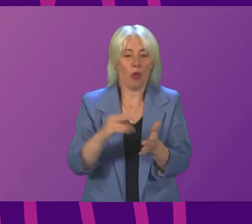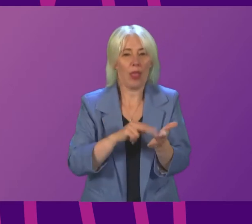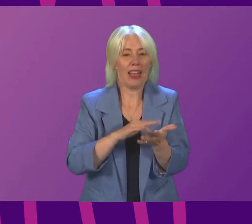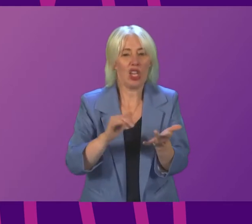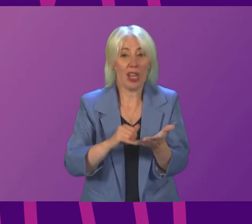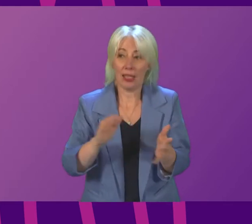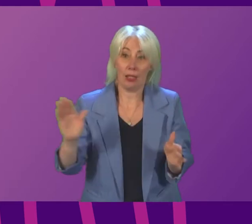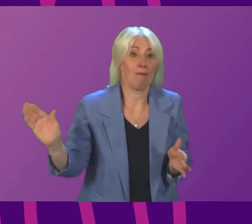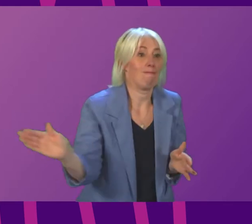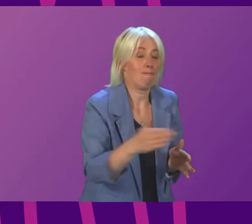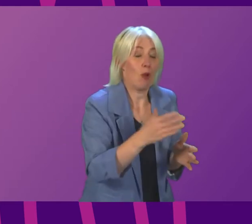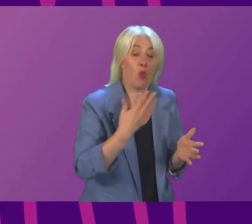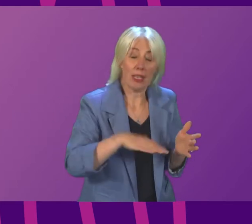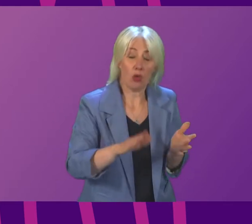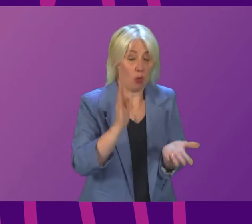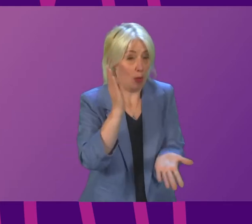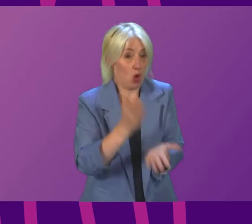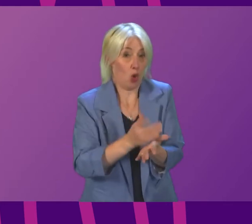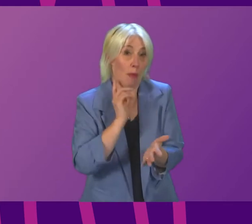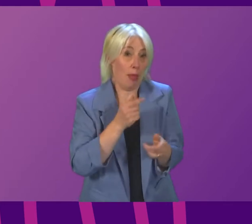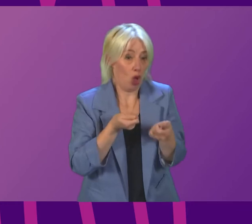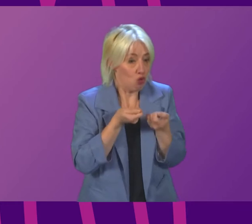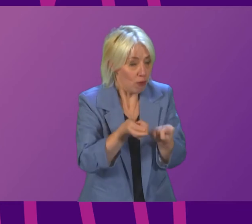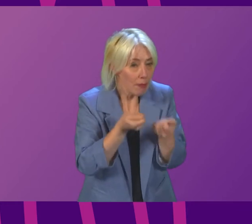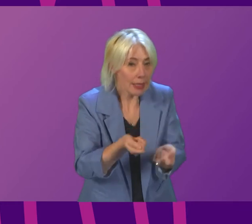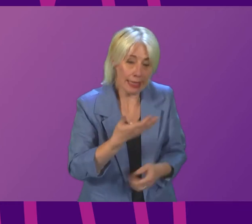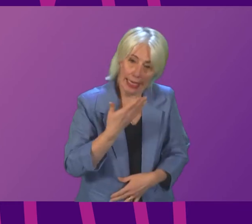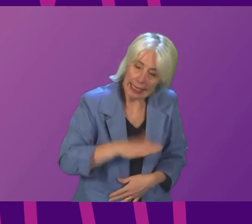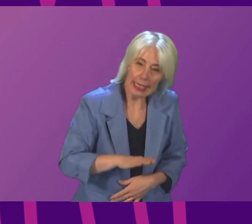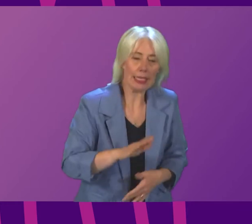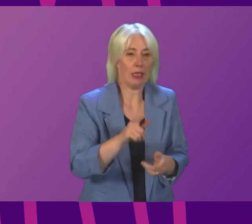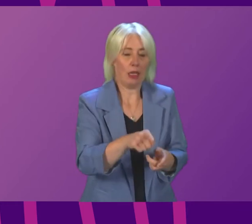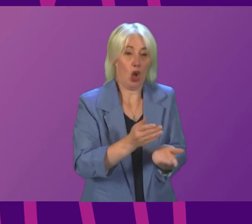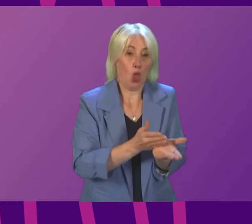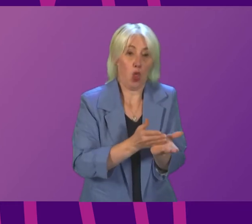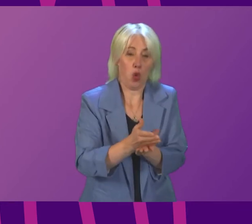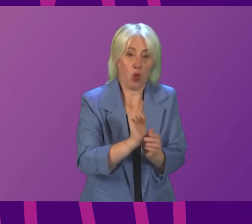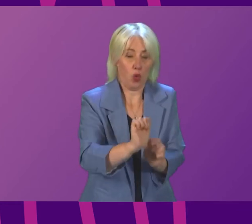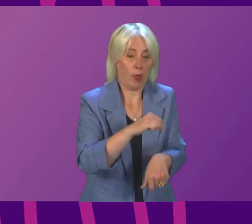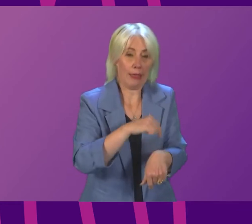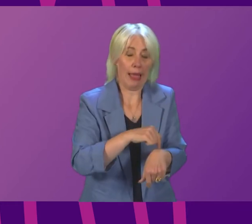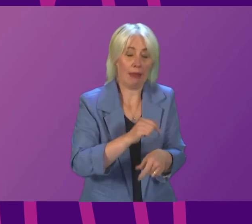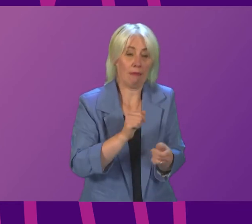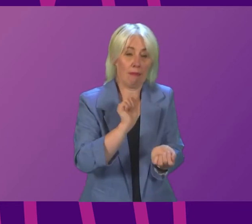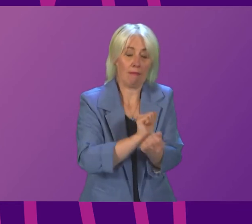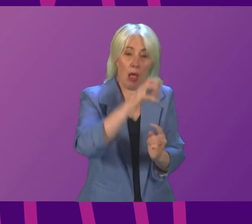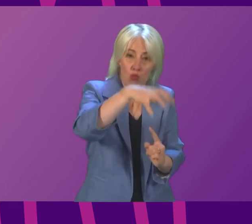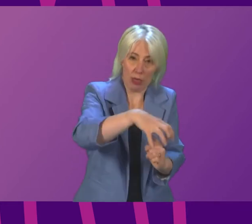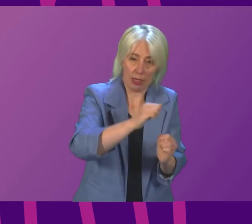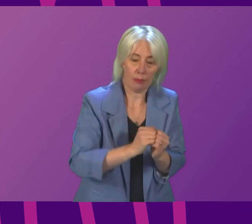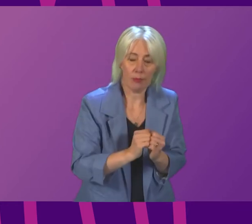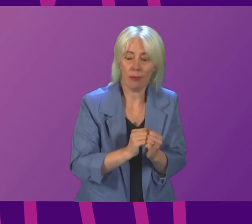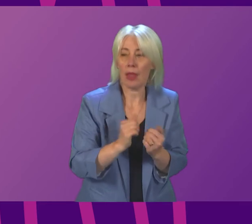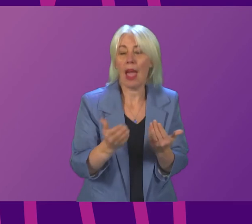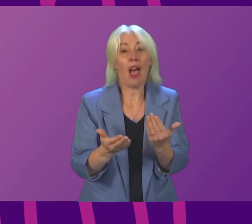estate to make sure that people receive the treatment that they need to receive during the course of their prison sentence. If there's any further